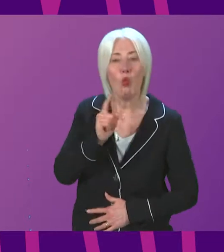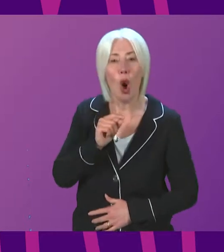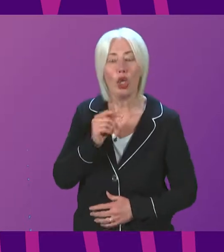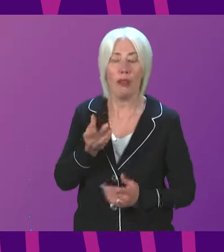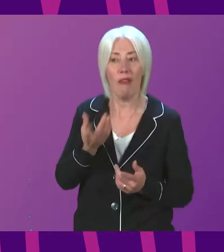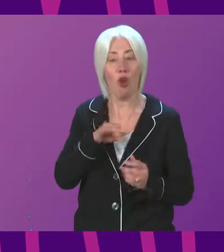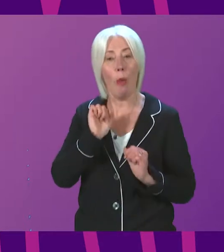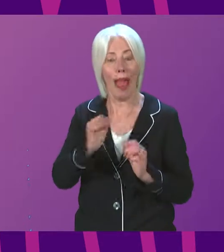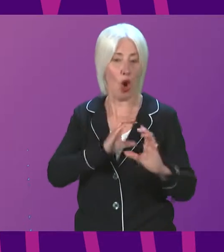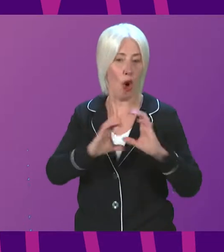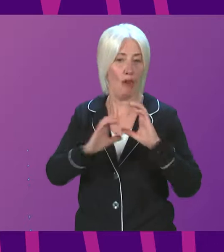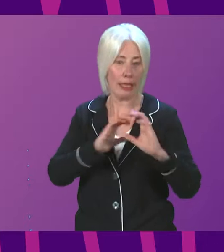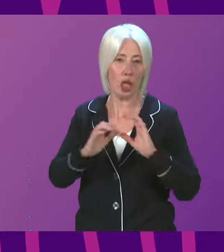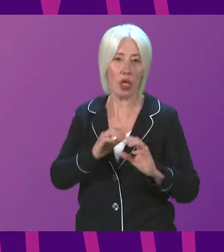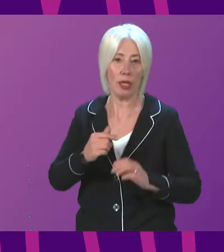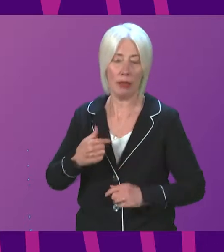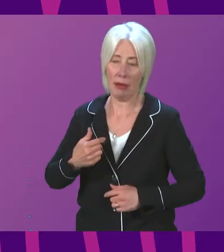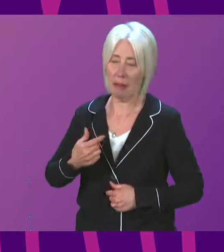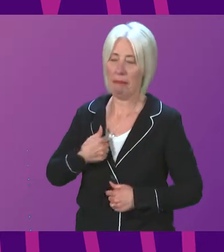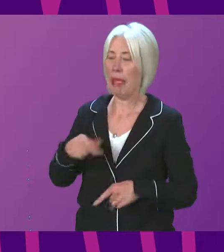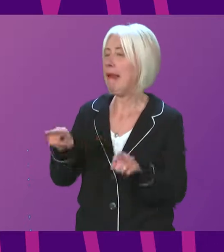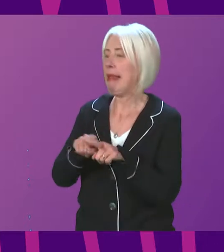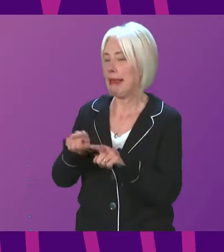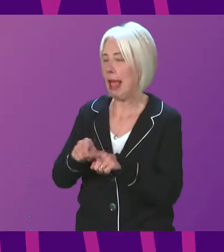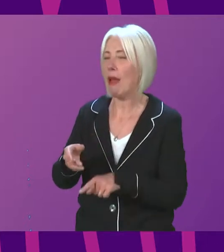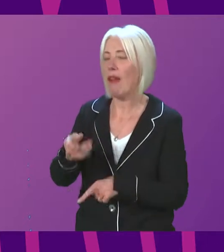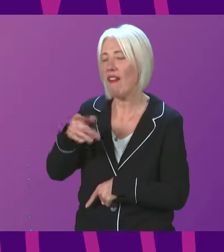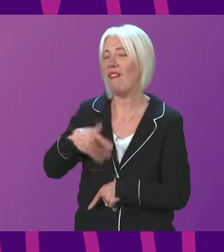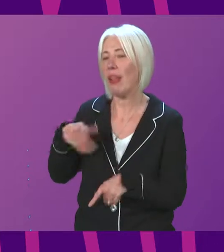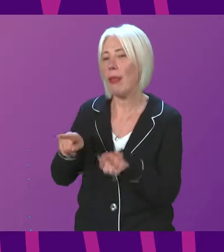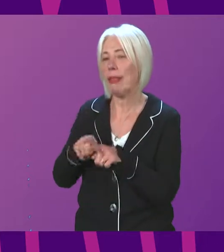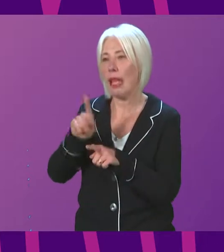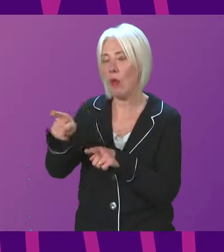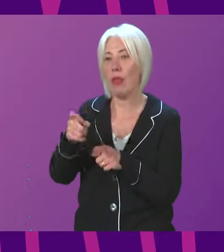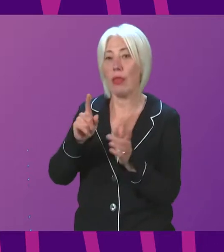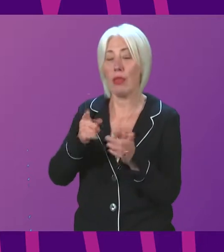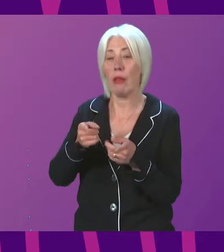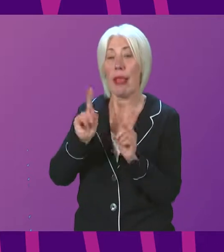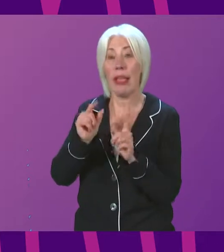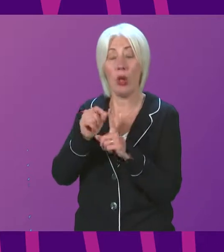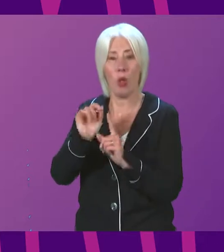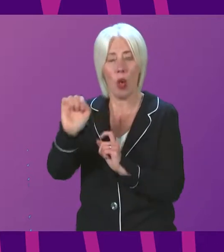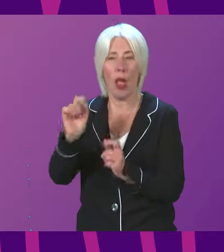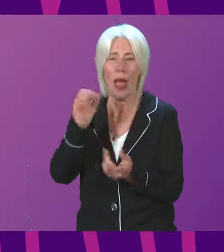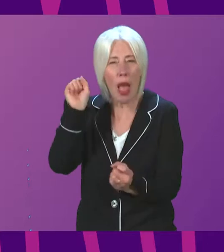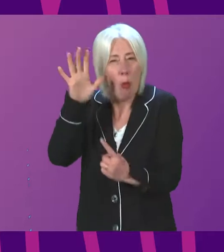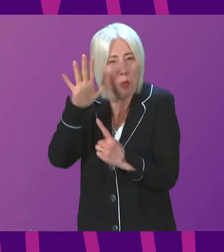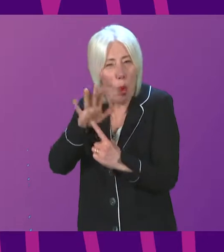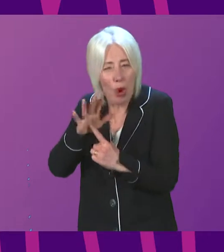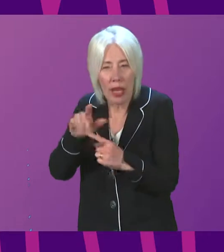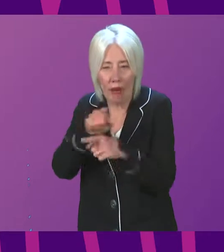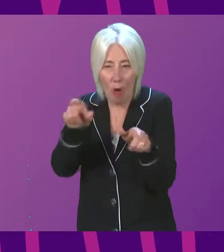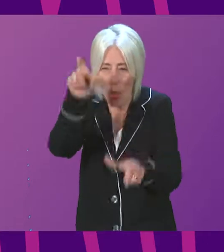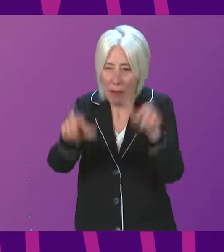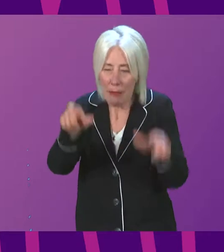is the importance, which I have felt in my conversations with Lady Poole as well, of the importance that Lady Poole attaches to hearing the voices